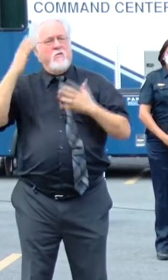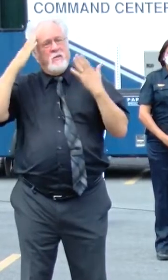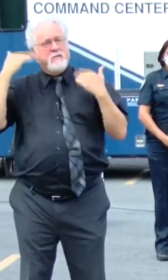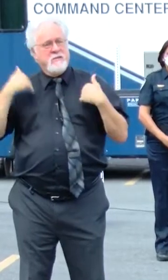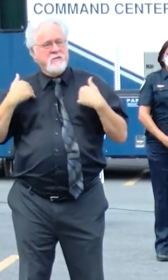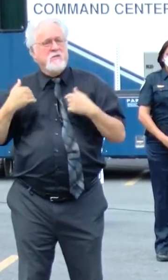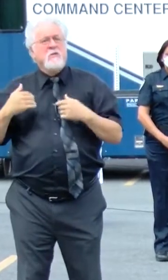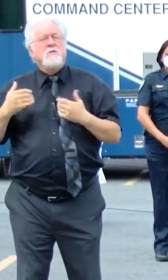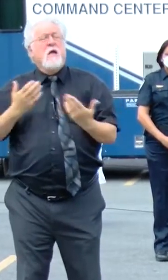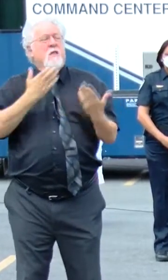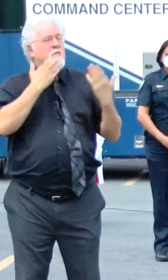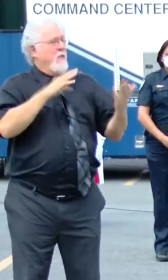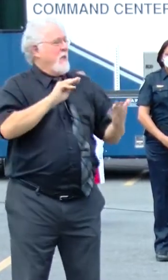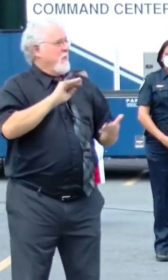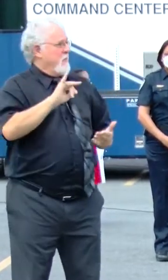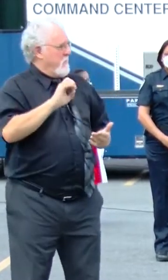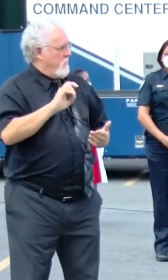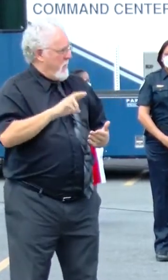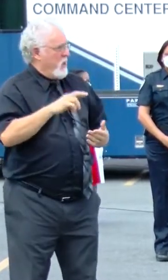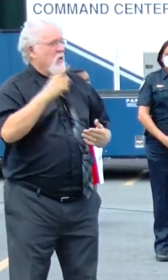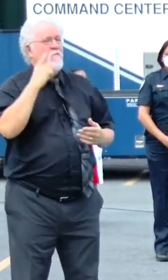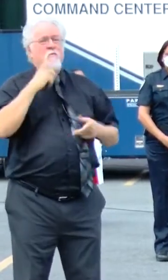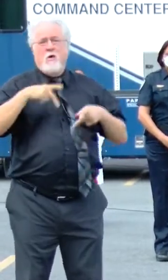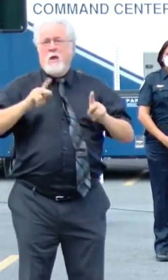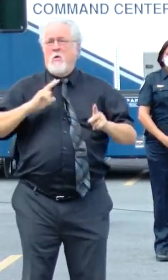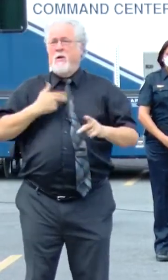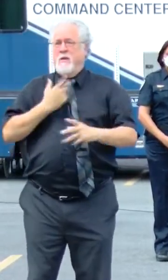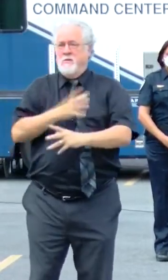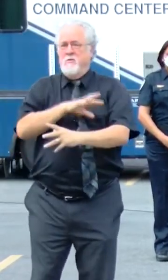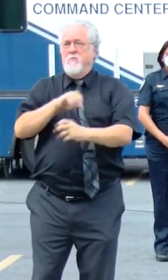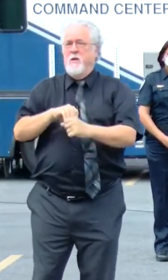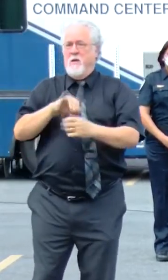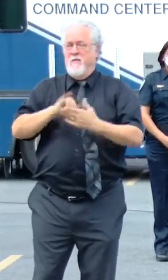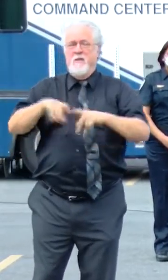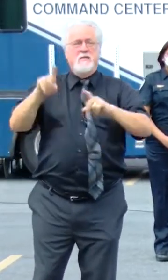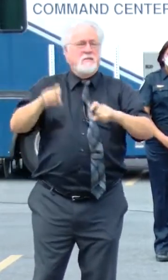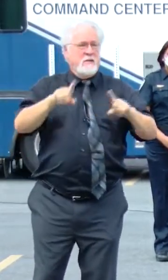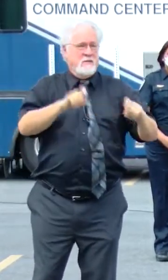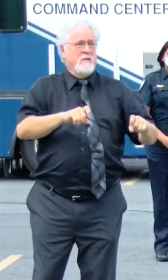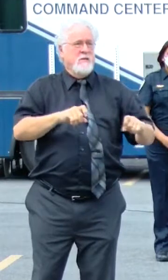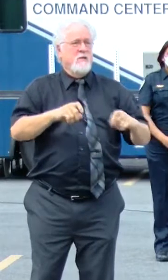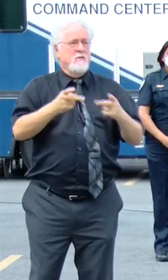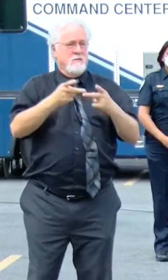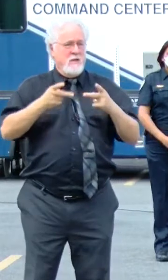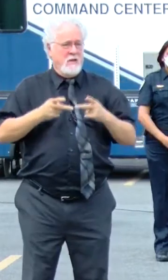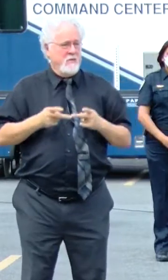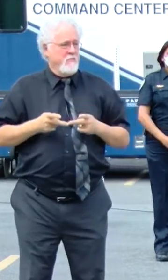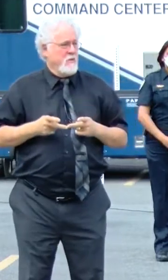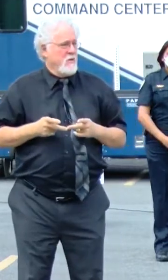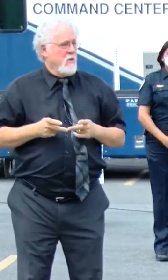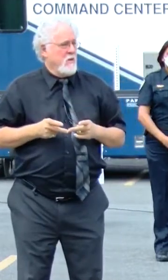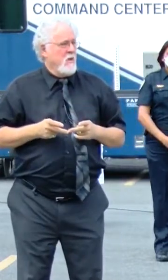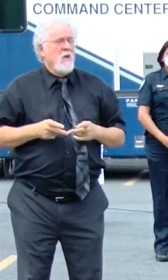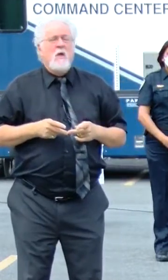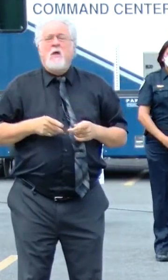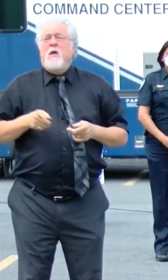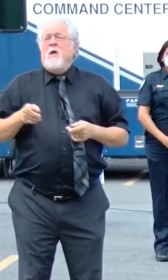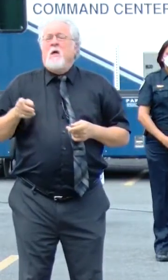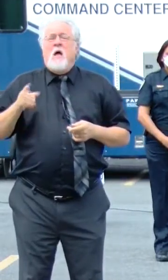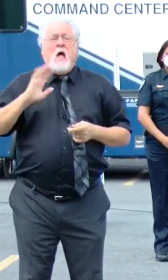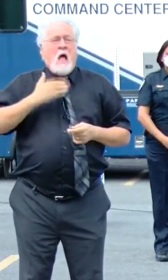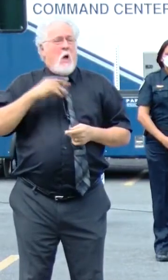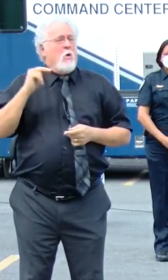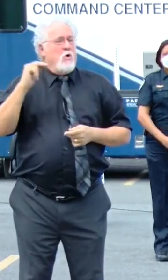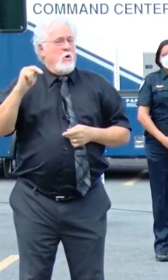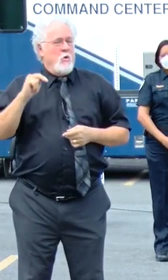just want to thank the mayor for allowing us to be part of this testing site. As you know, our